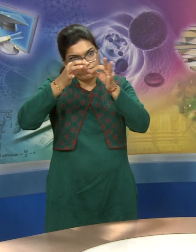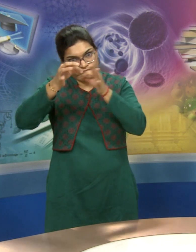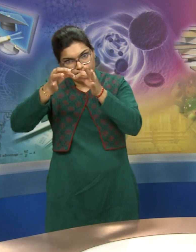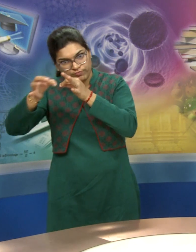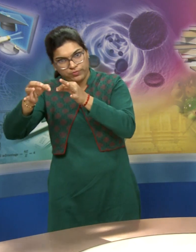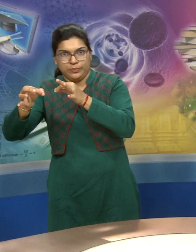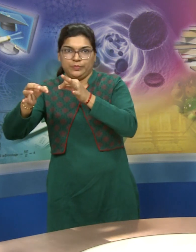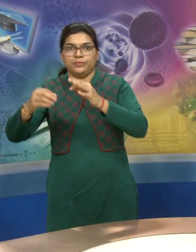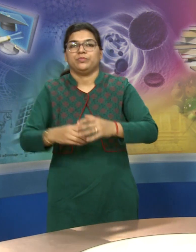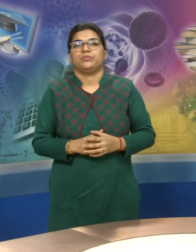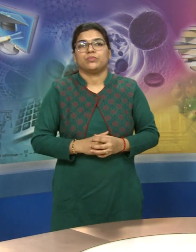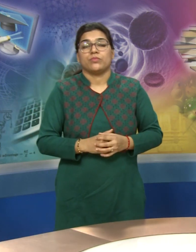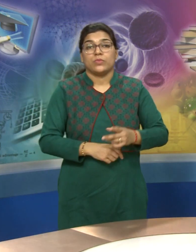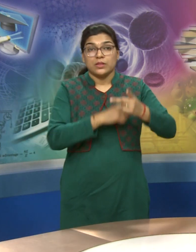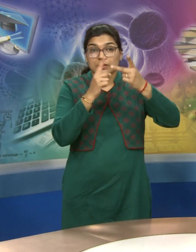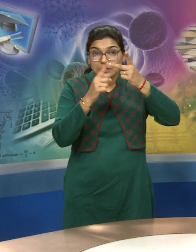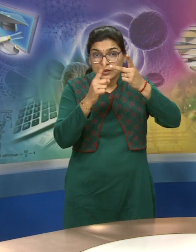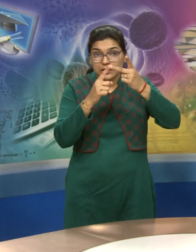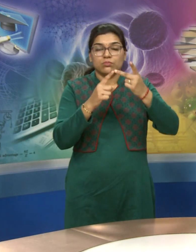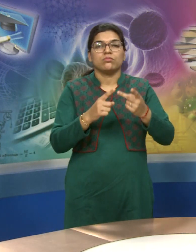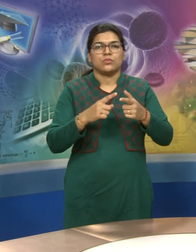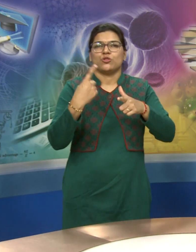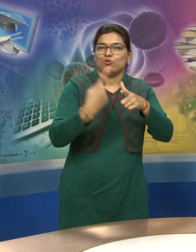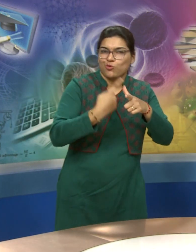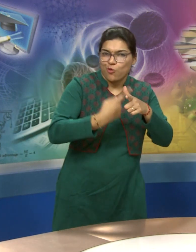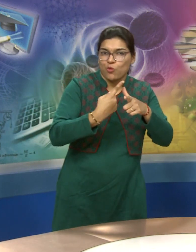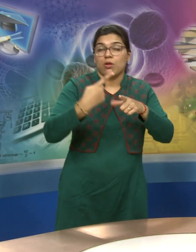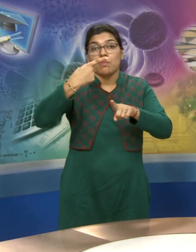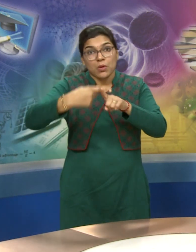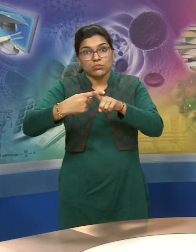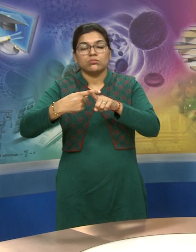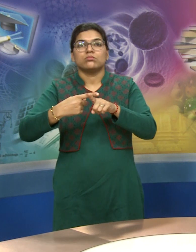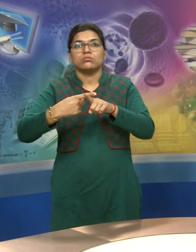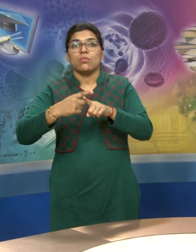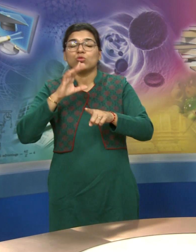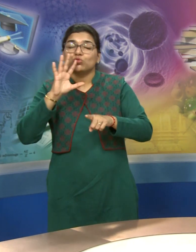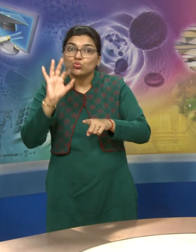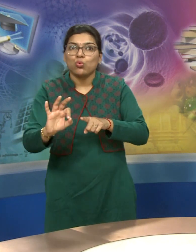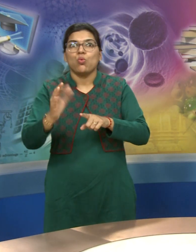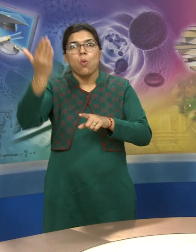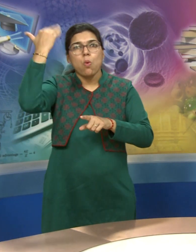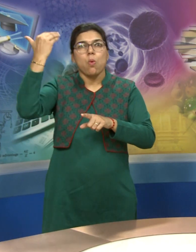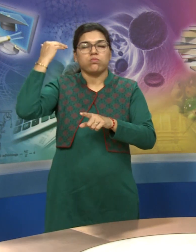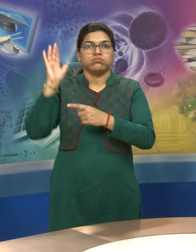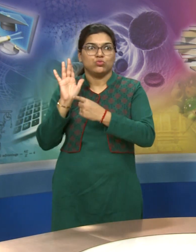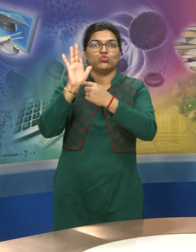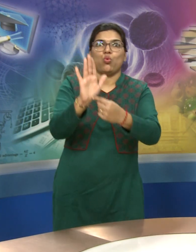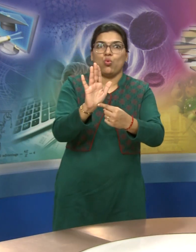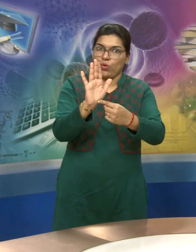point 2.2 jokes and anecdotes